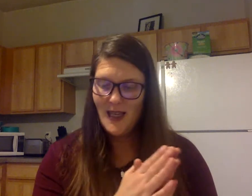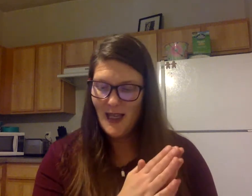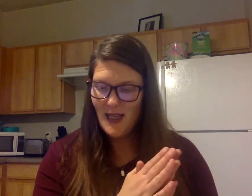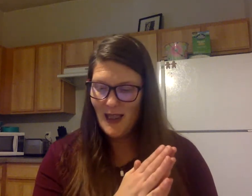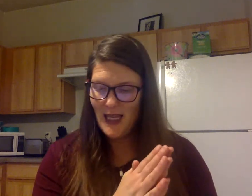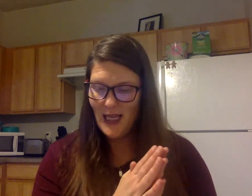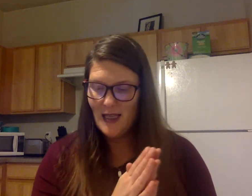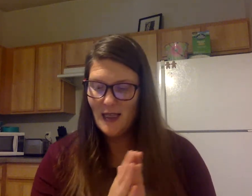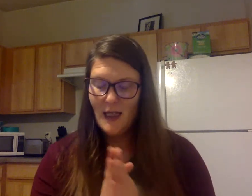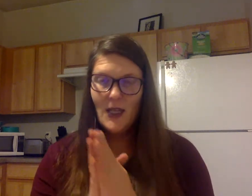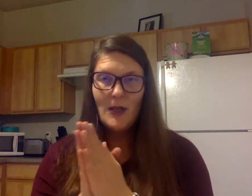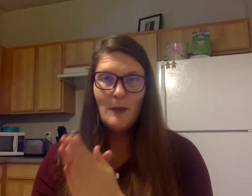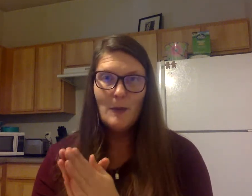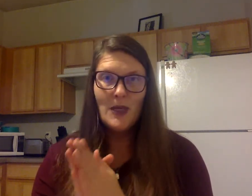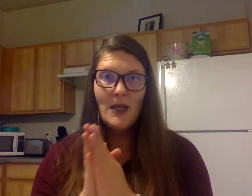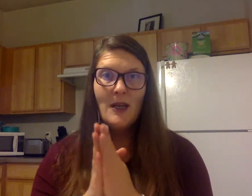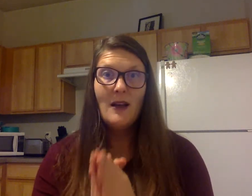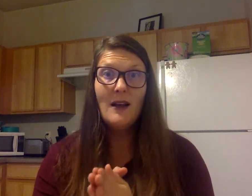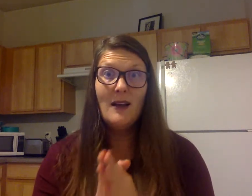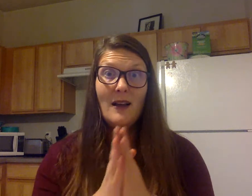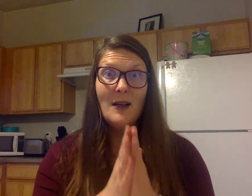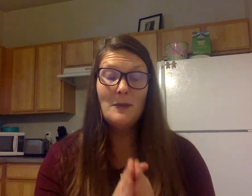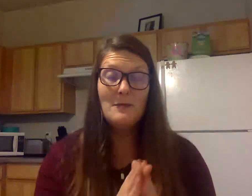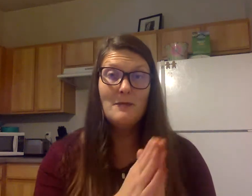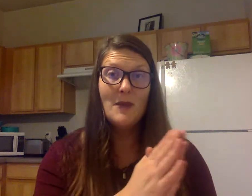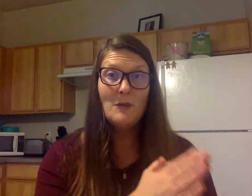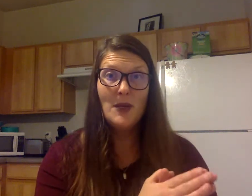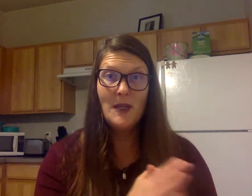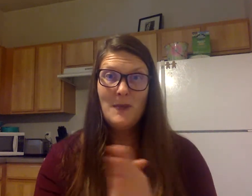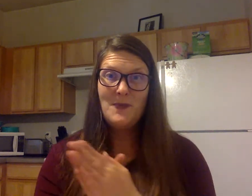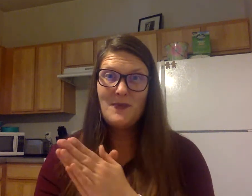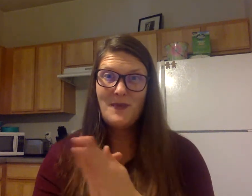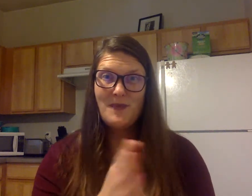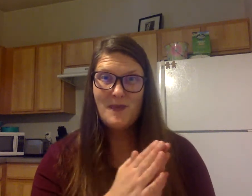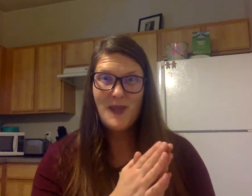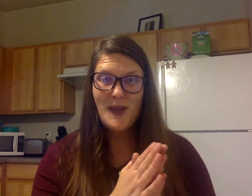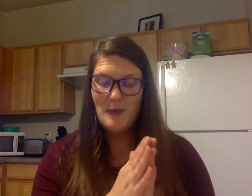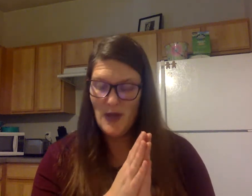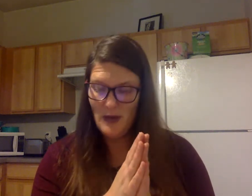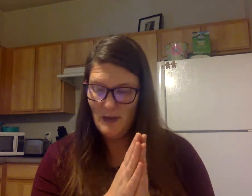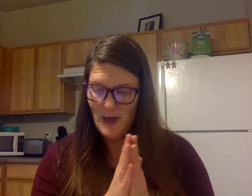Land. B-U-M-P. B-U-P.